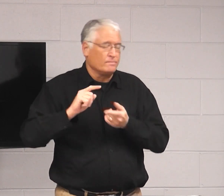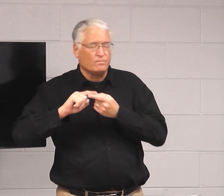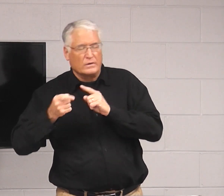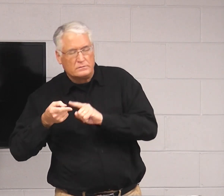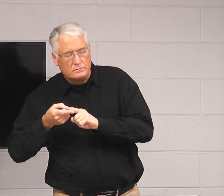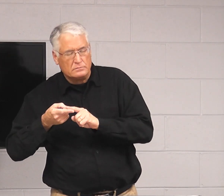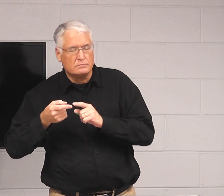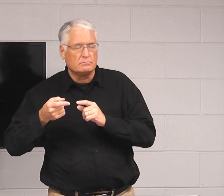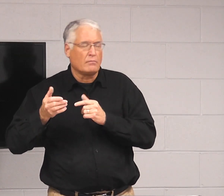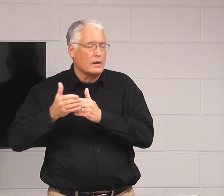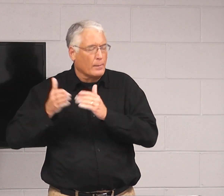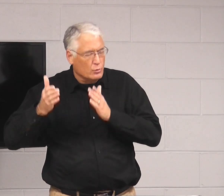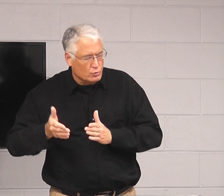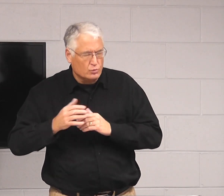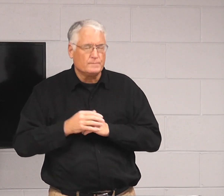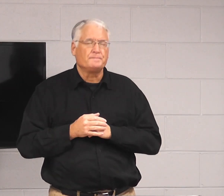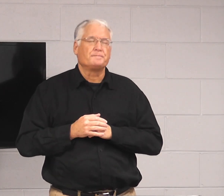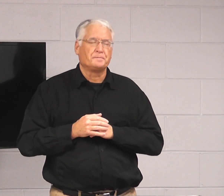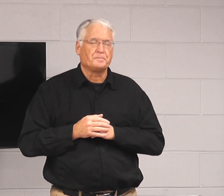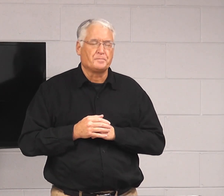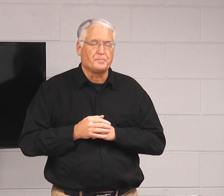even to our husbands or wives, friends, neighbors.